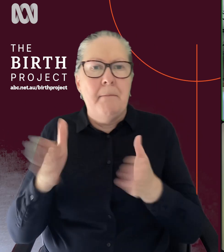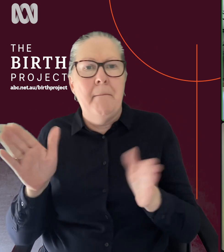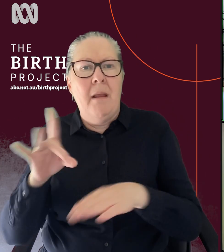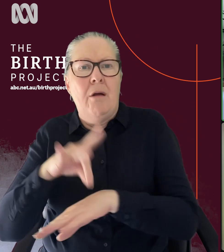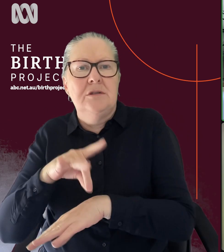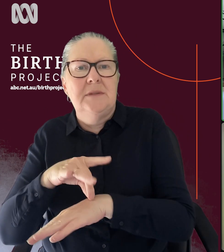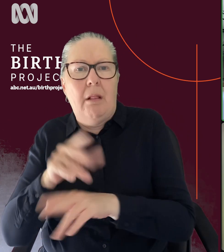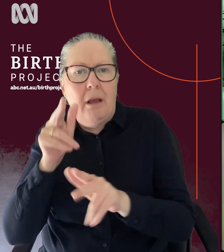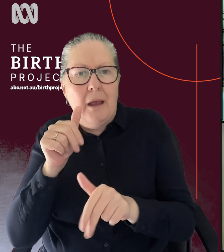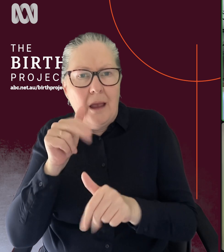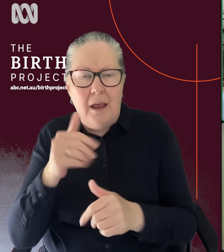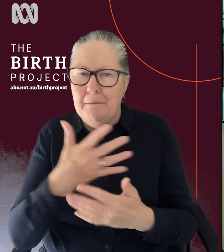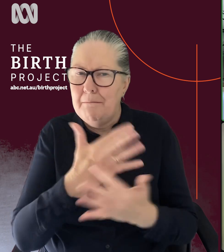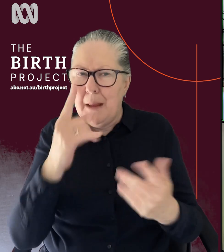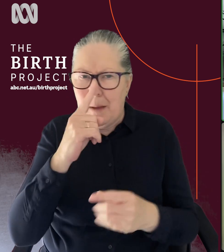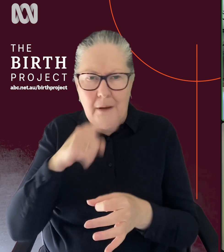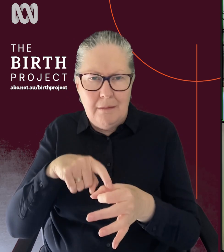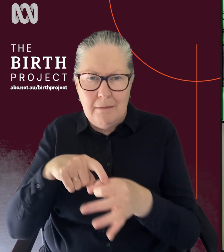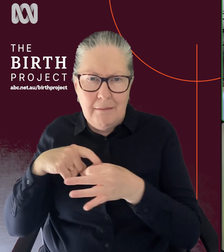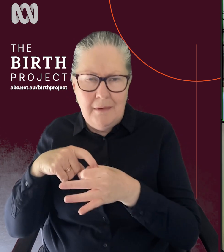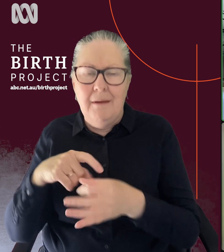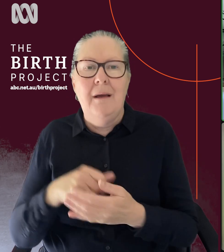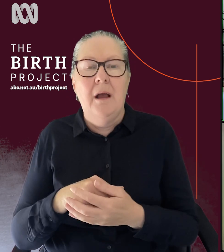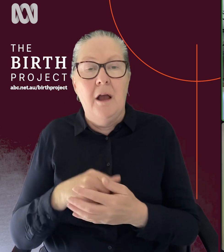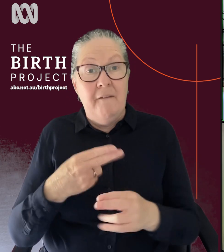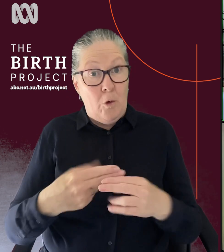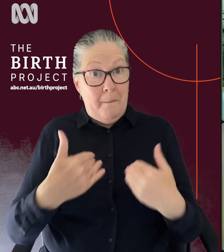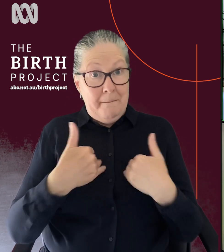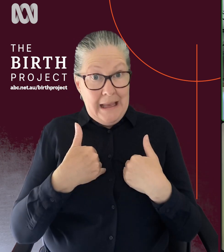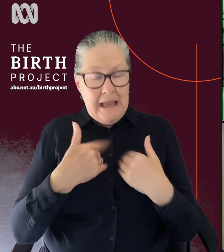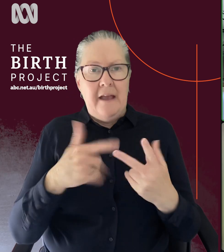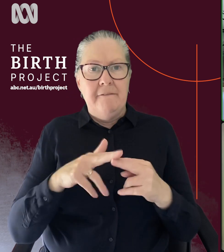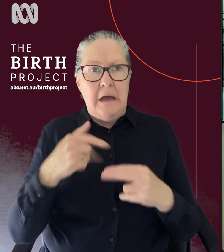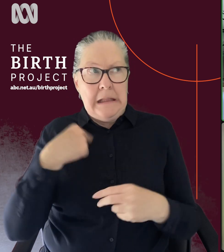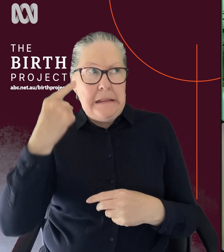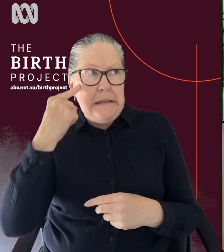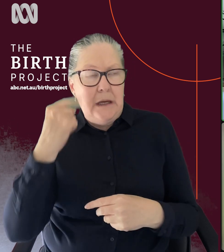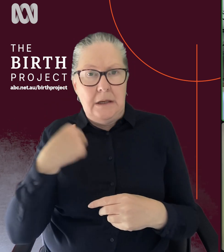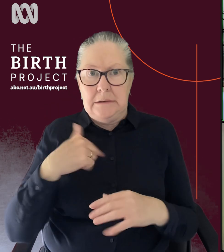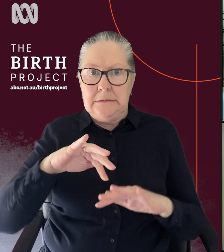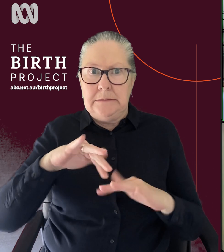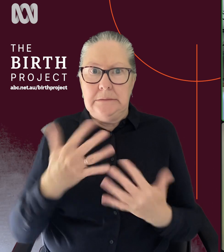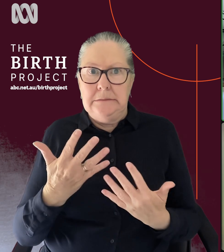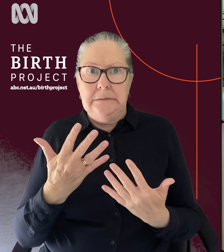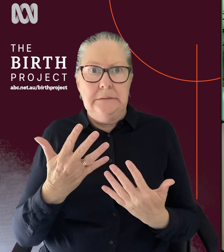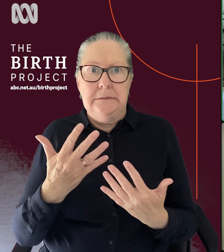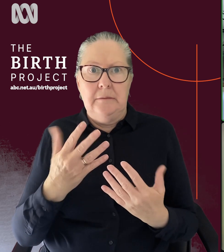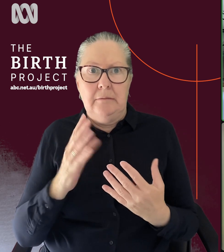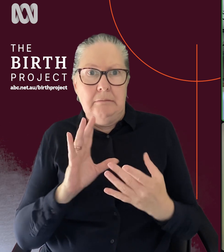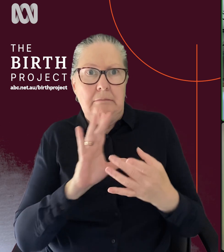Lots of people have it. I know particularly for me, I was considering that if I didn't get on to some sort of midwifery